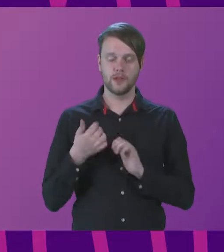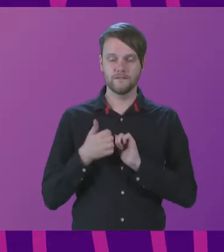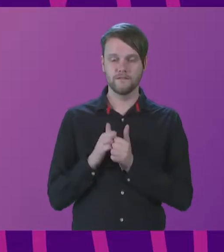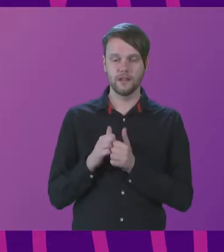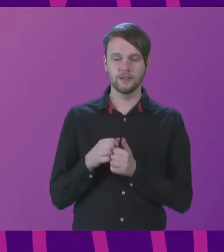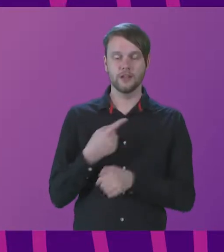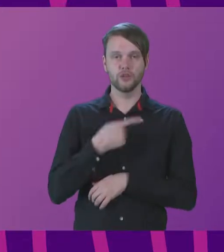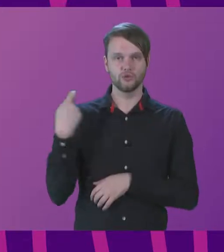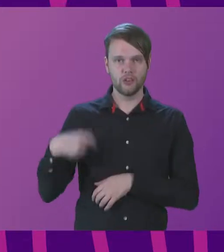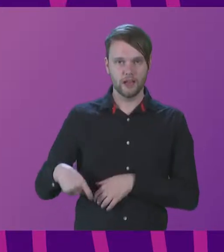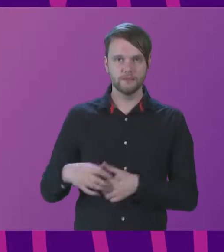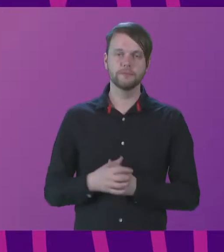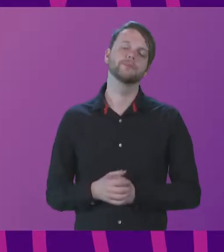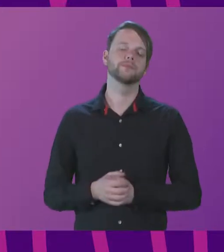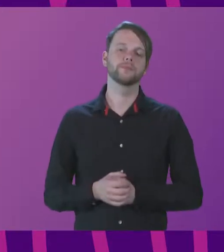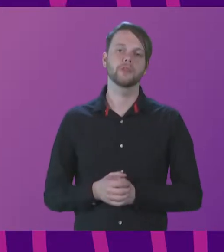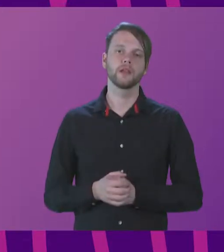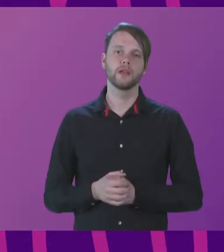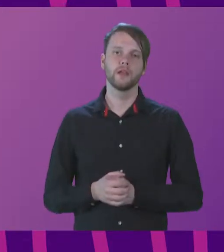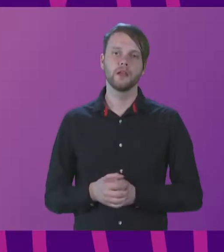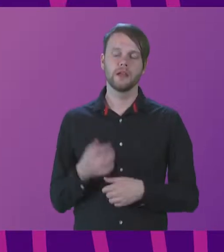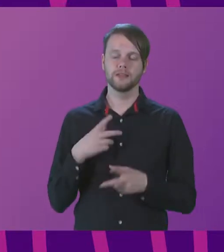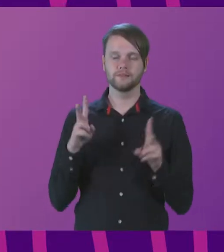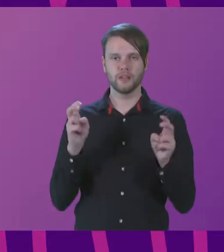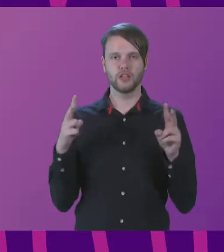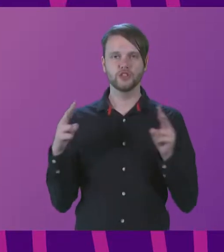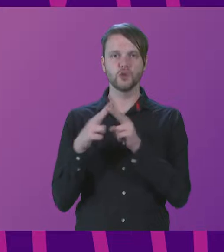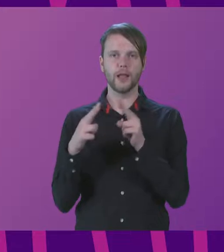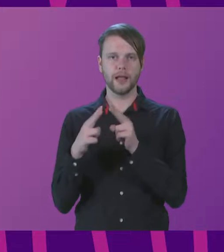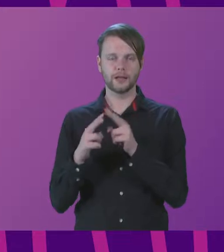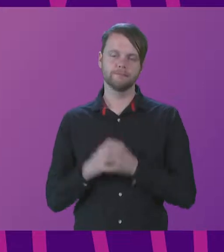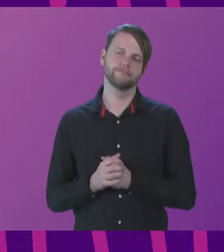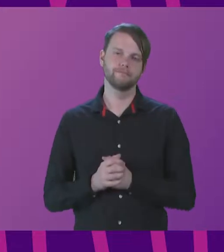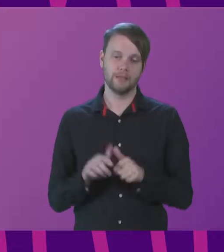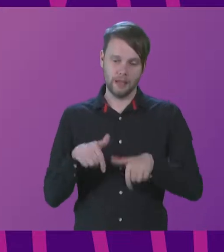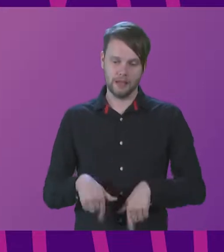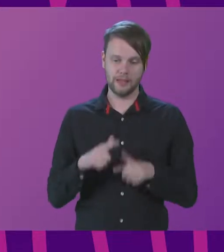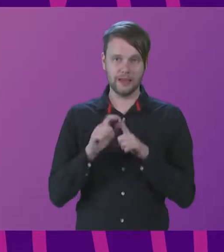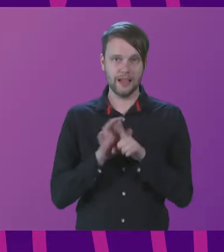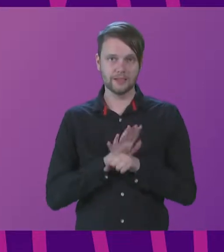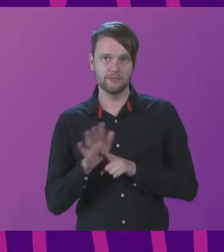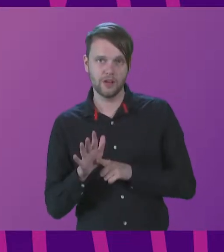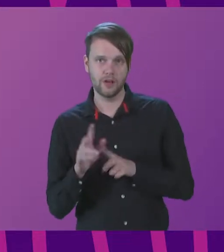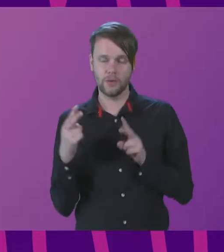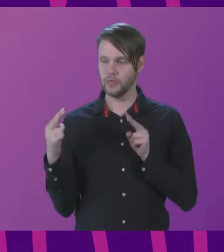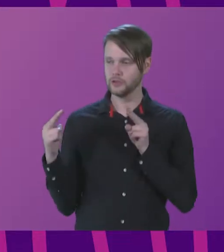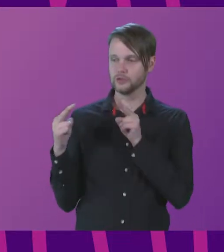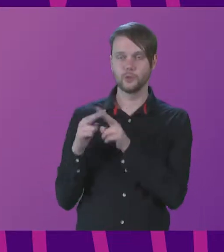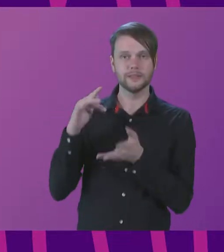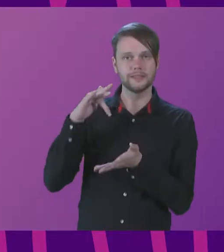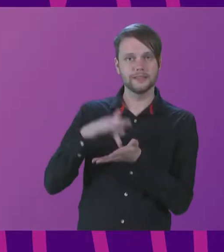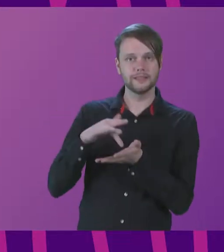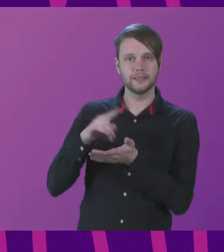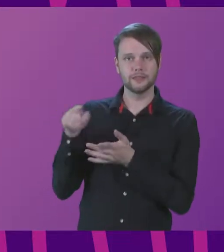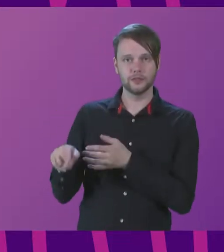in Ukraine, which is twinning. We are in this great city, in this capital, the twin city of